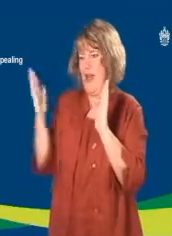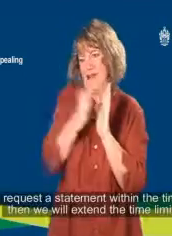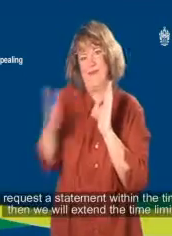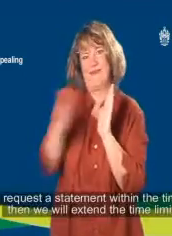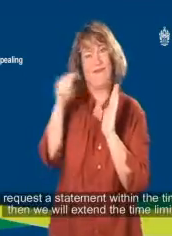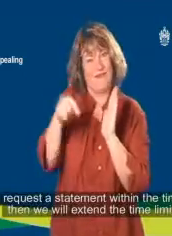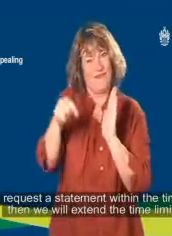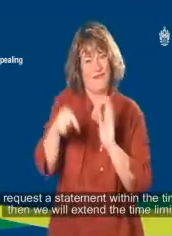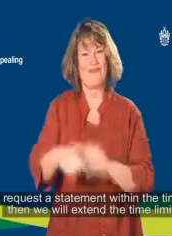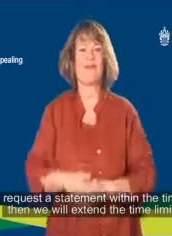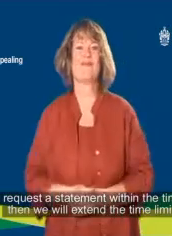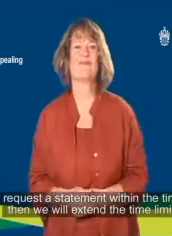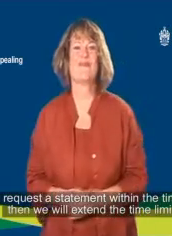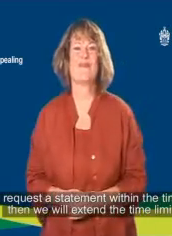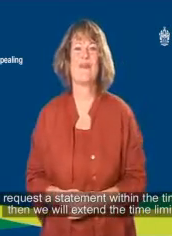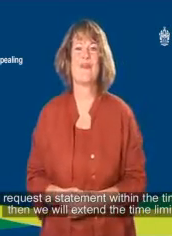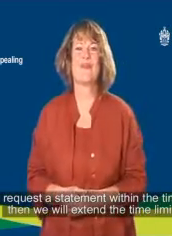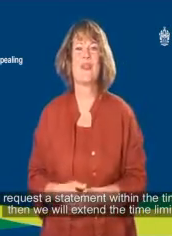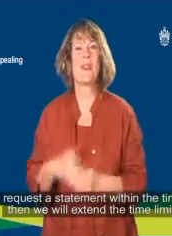If you request a statement within the time limit